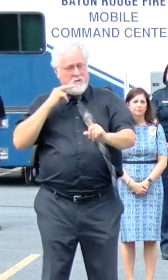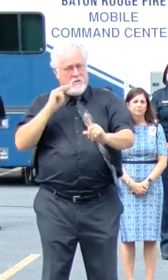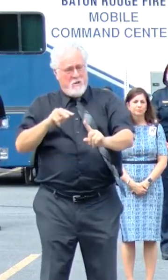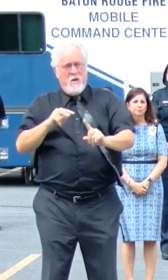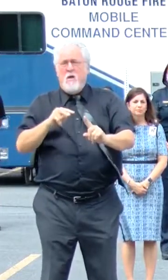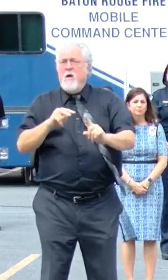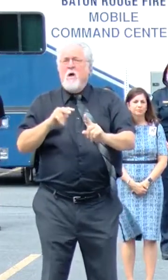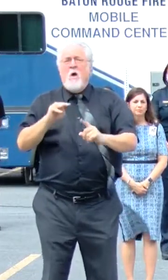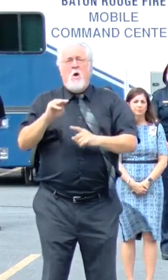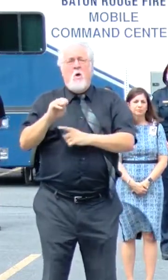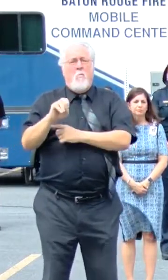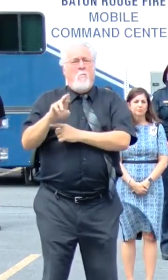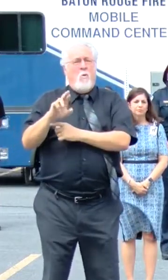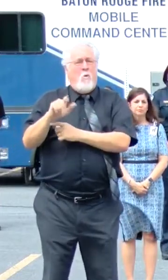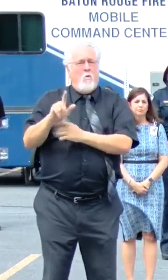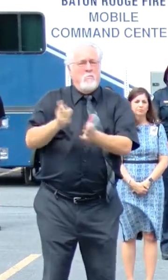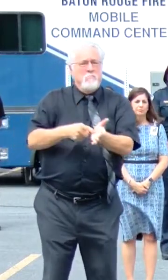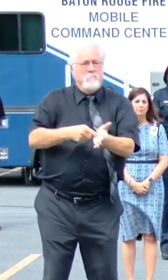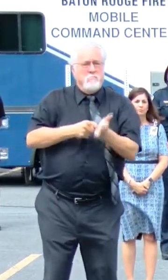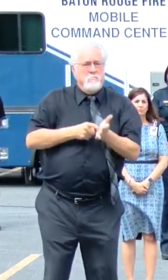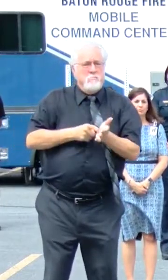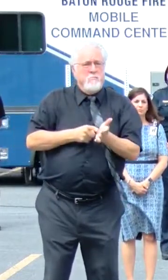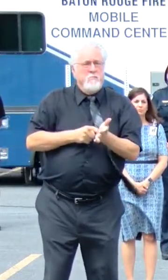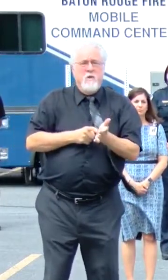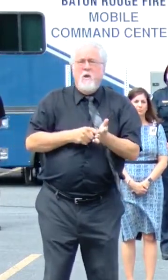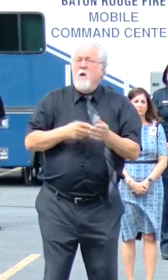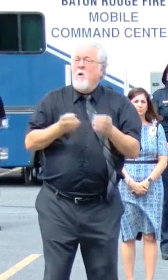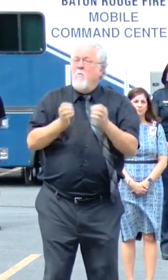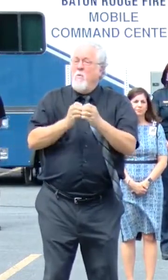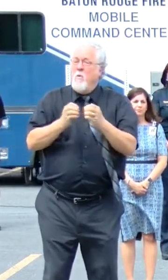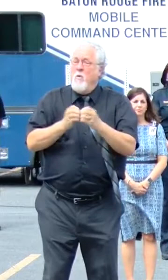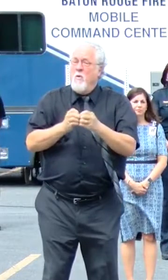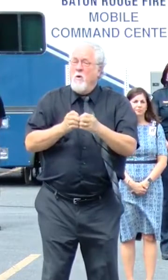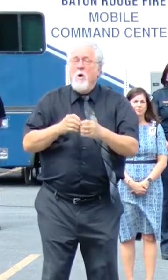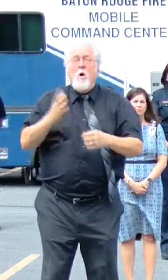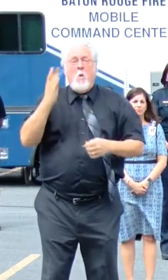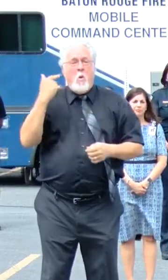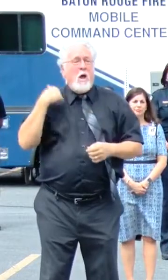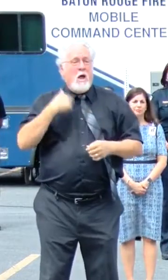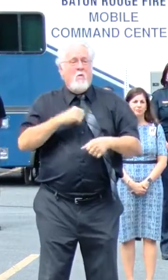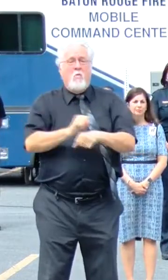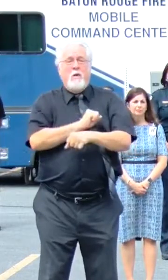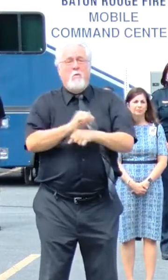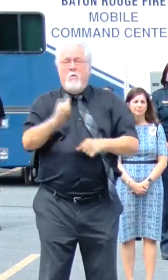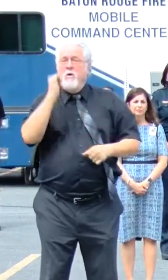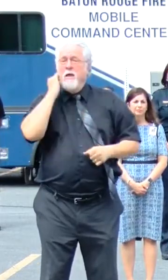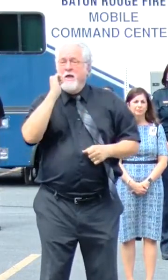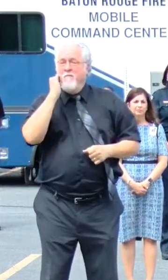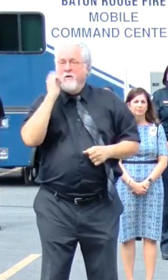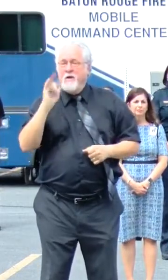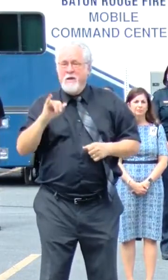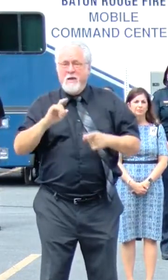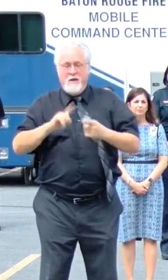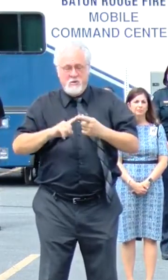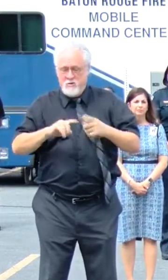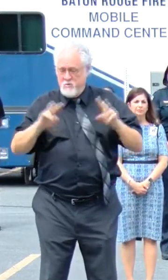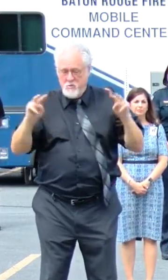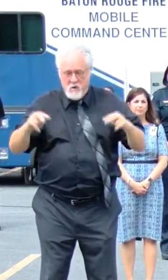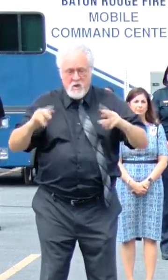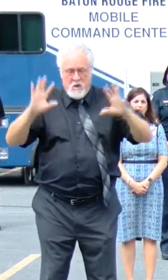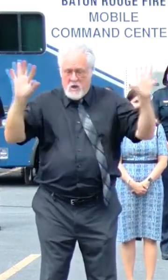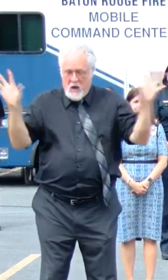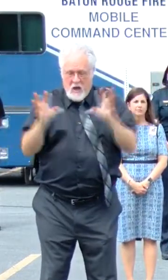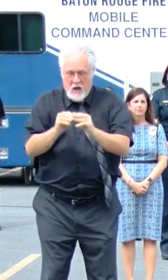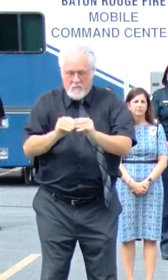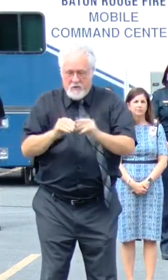it is a moral imperative. But moreover, it's why we work every day to comprehensively address